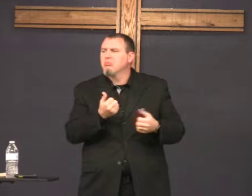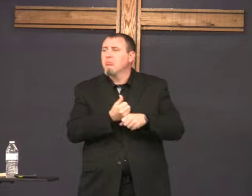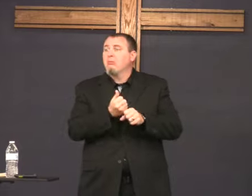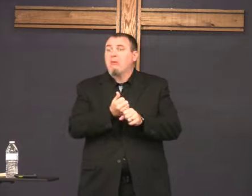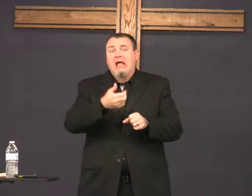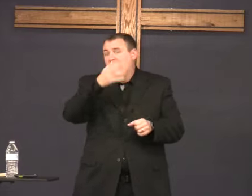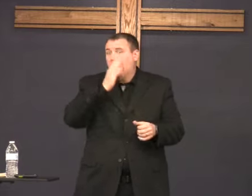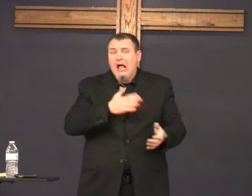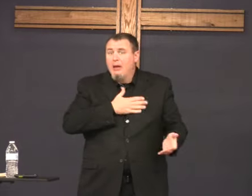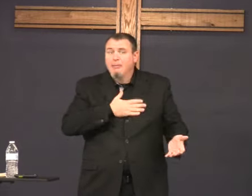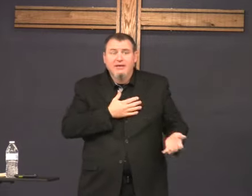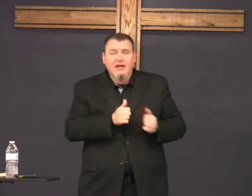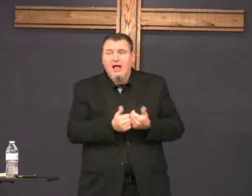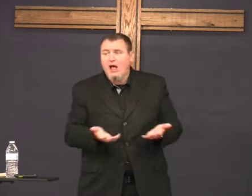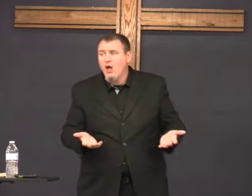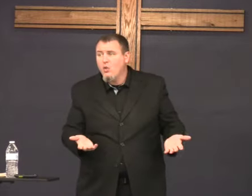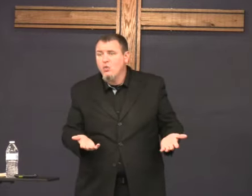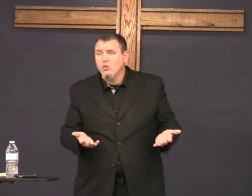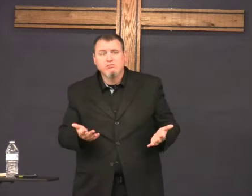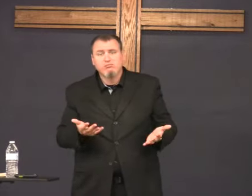and make God happy?